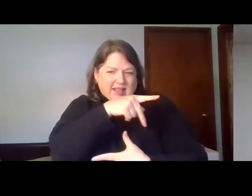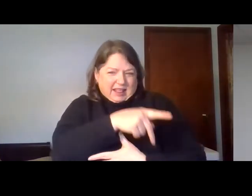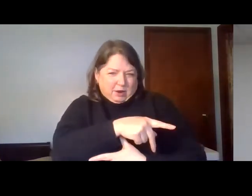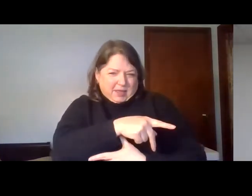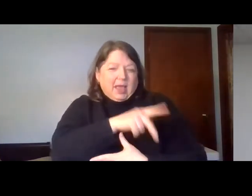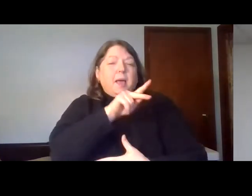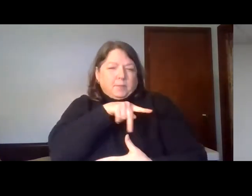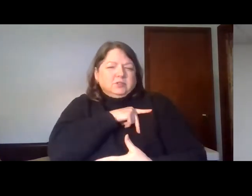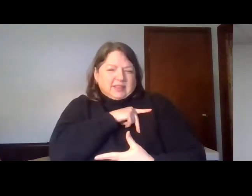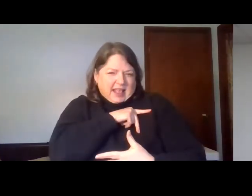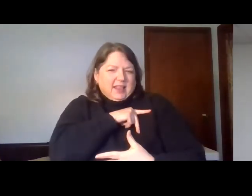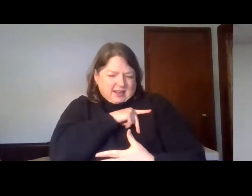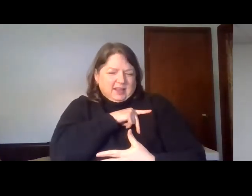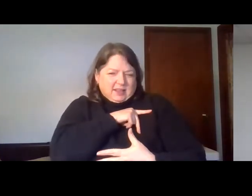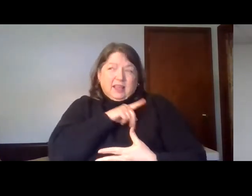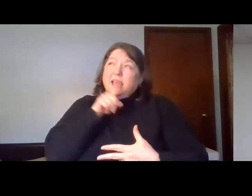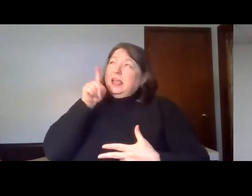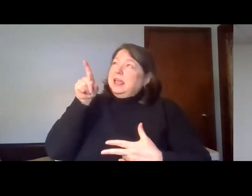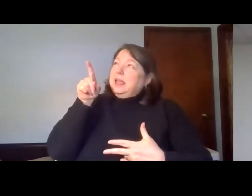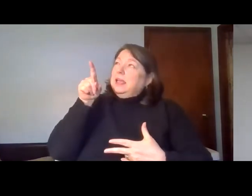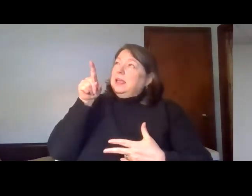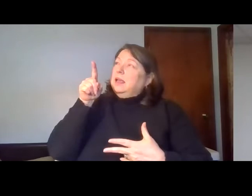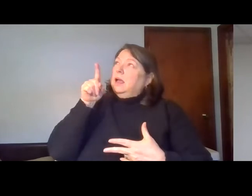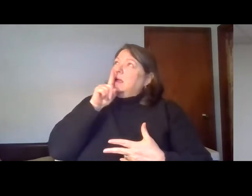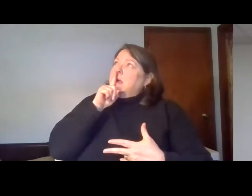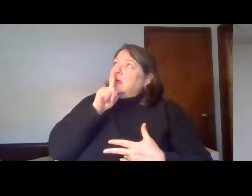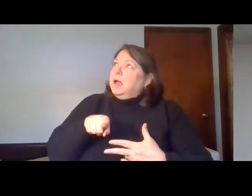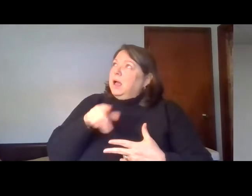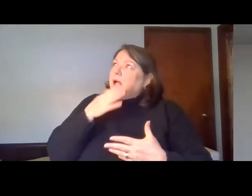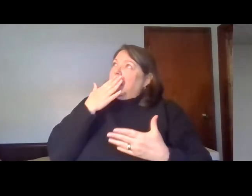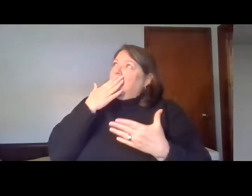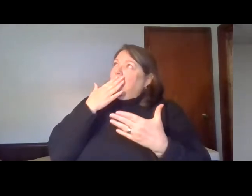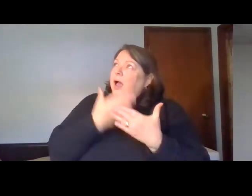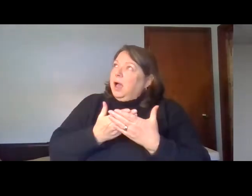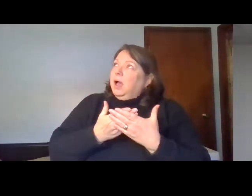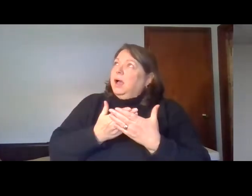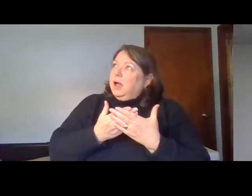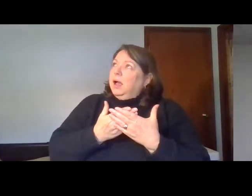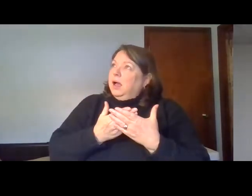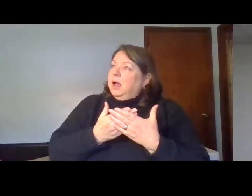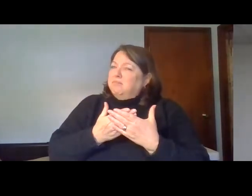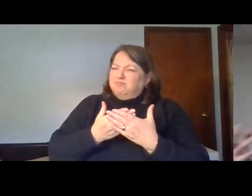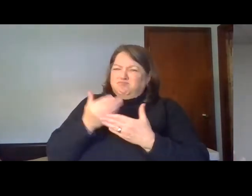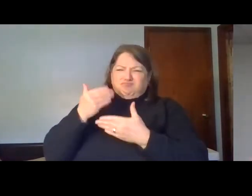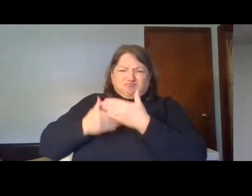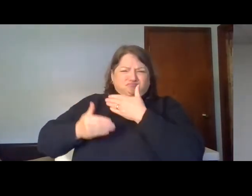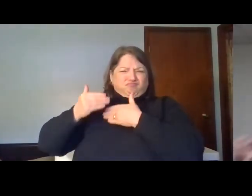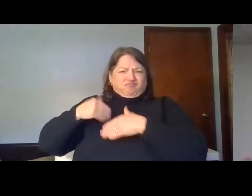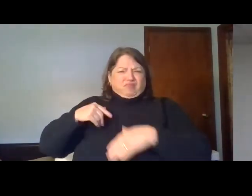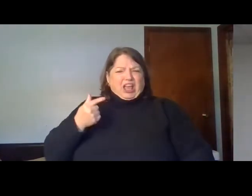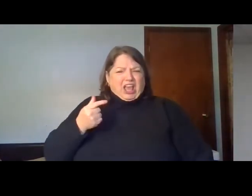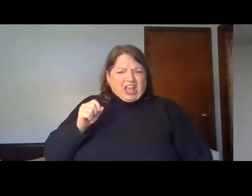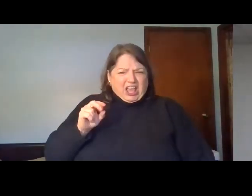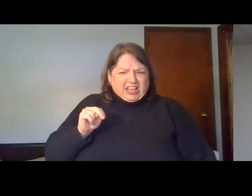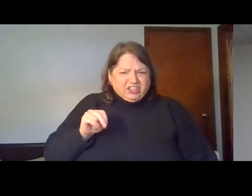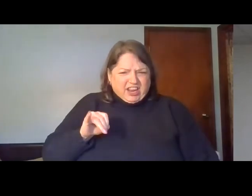the Lord is good. You know, in the book of Genesis, chapter 1, as God created the heavens and the